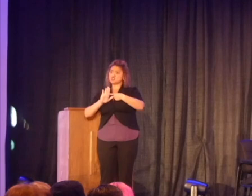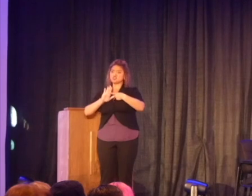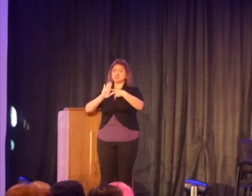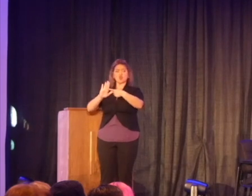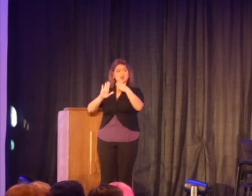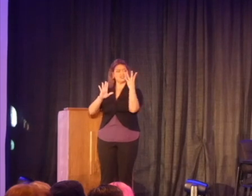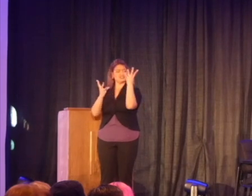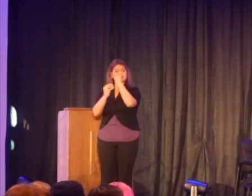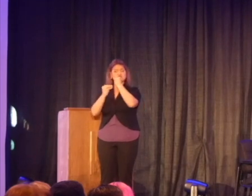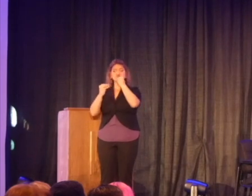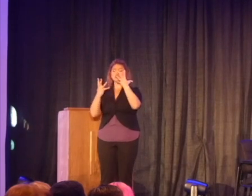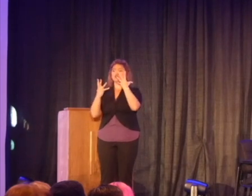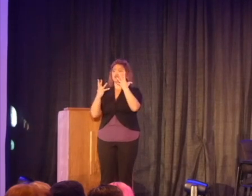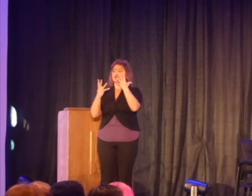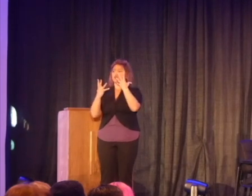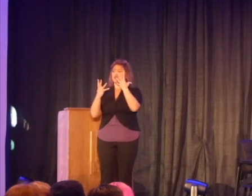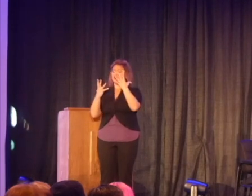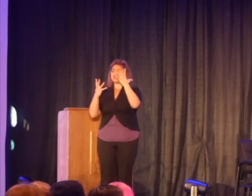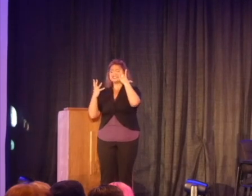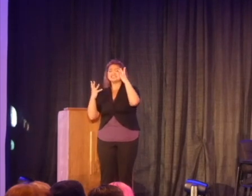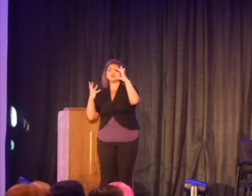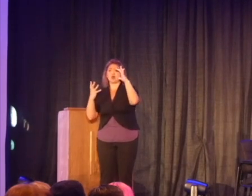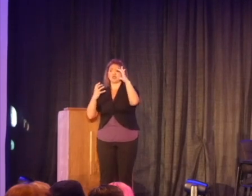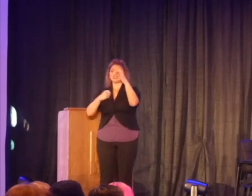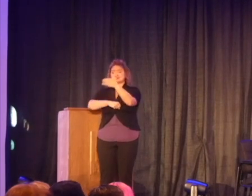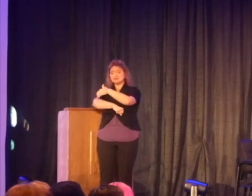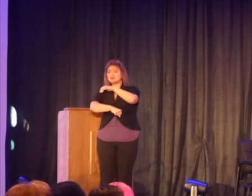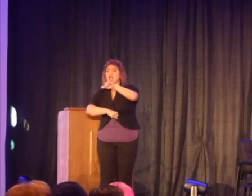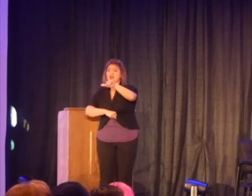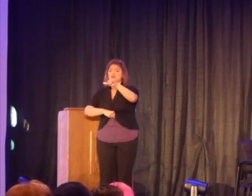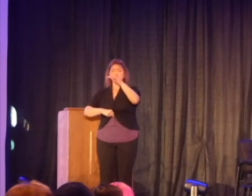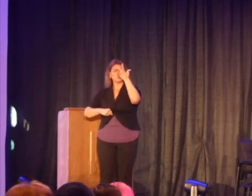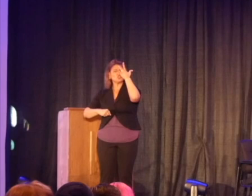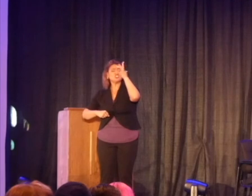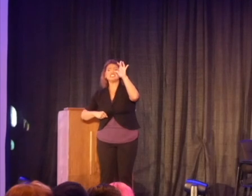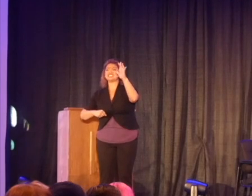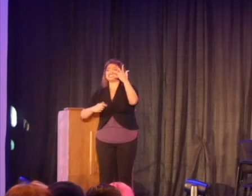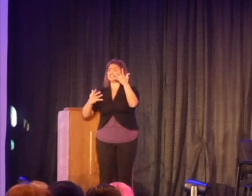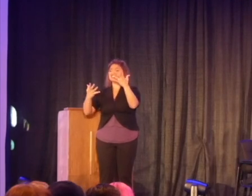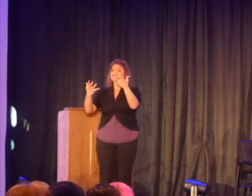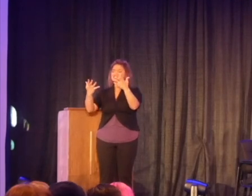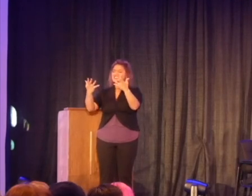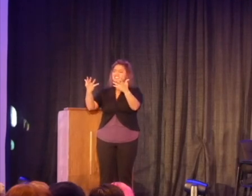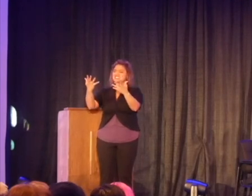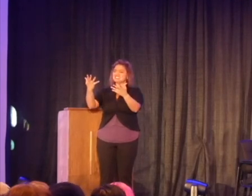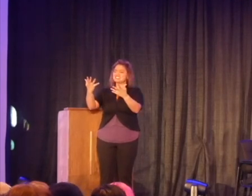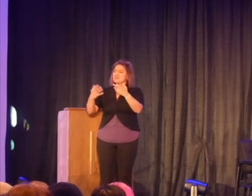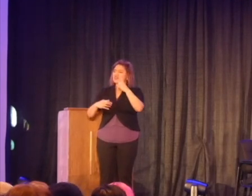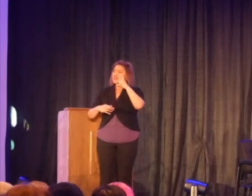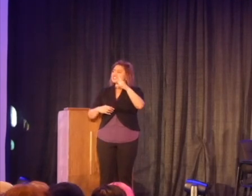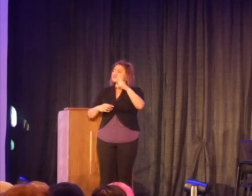as beautiful and smart and powerful and geniuses and that is for